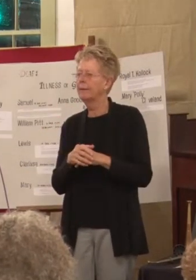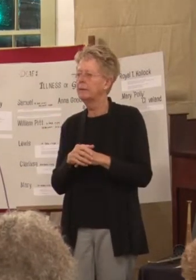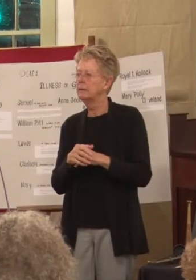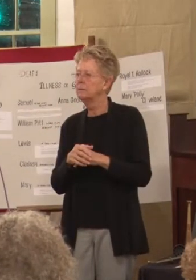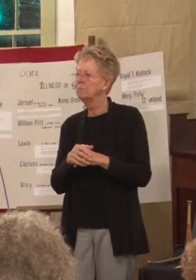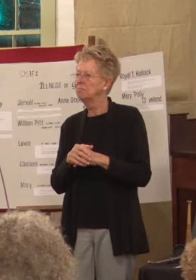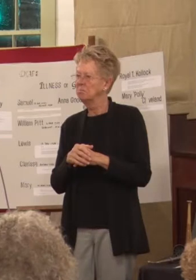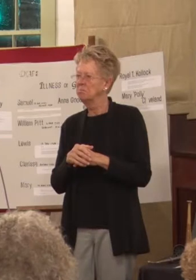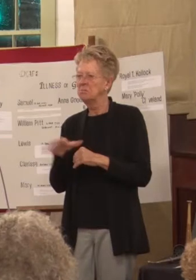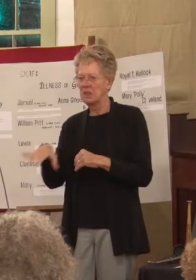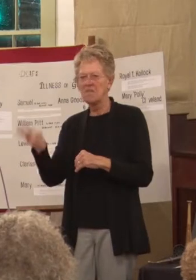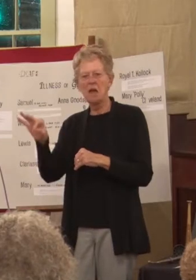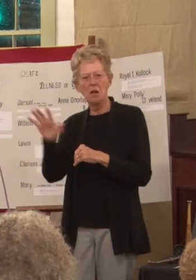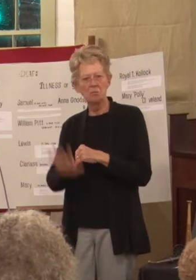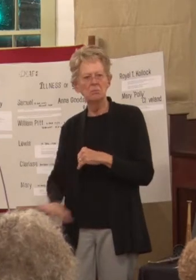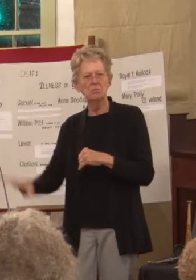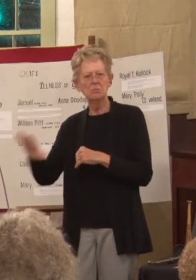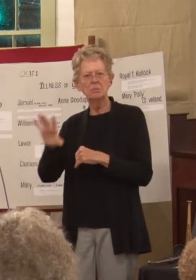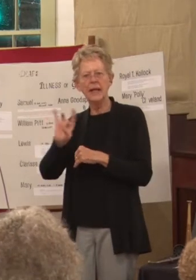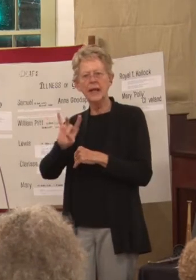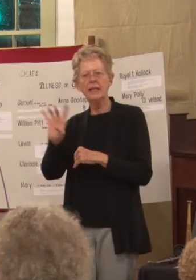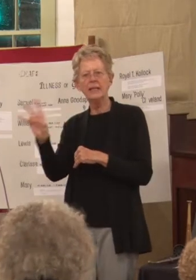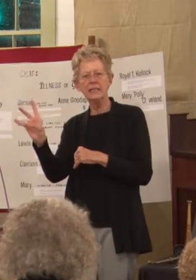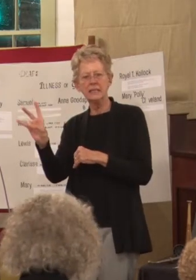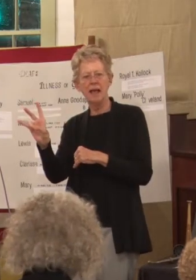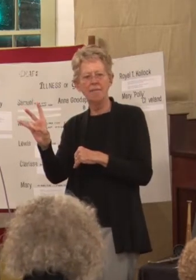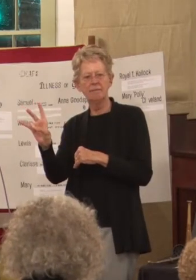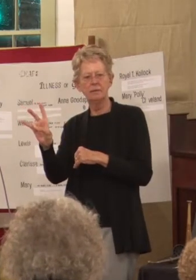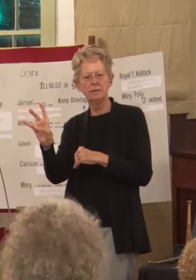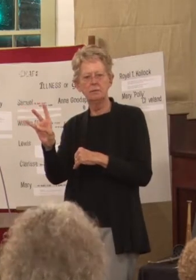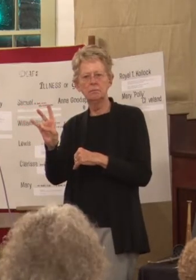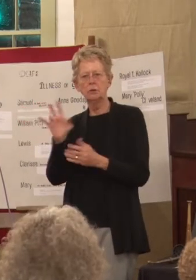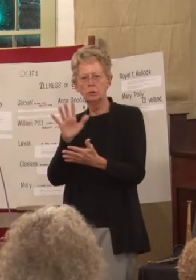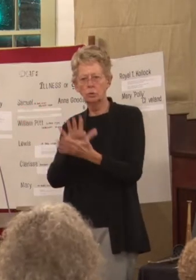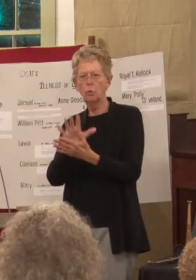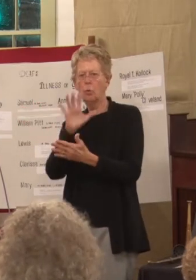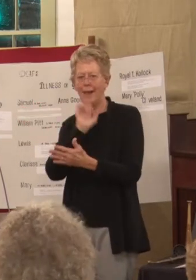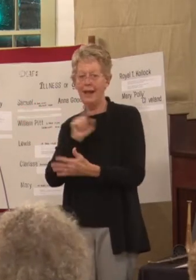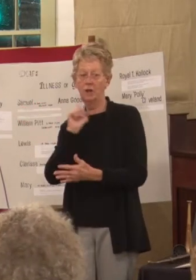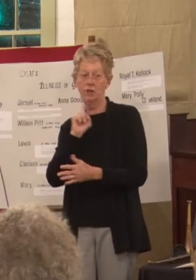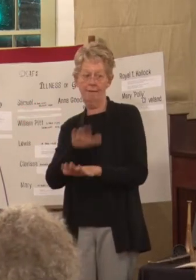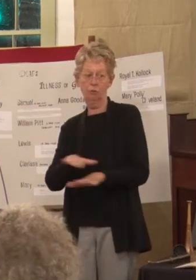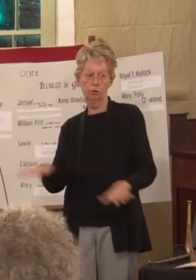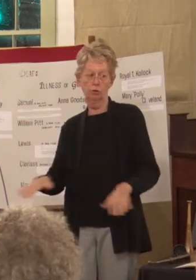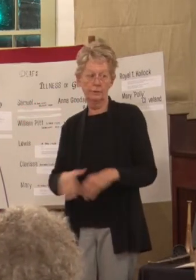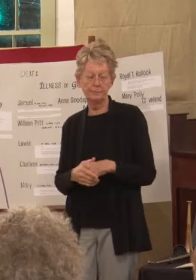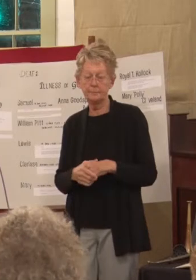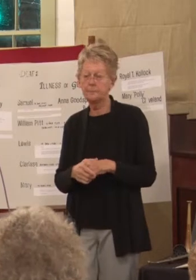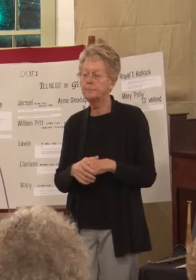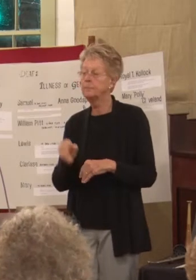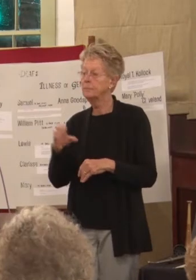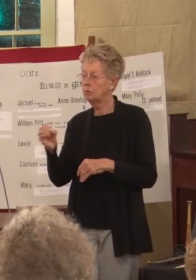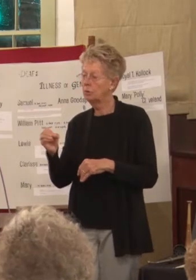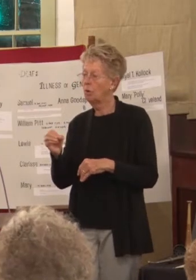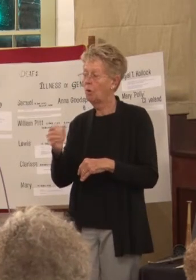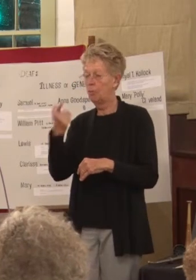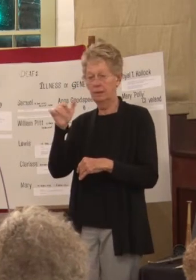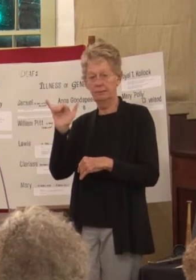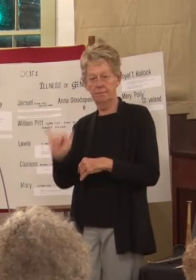that there were roughly about 87 school-age deaf children. And so, because of that, they had the data